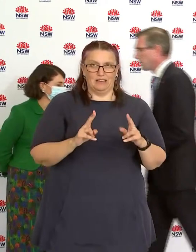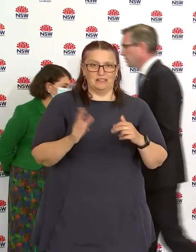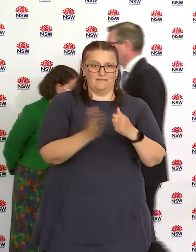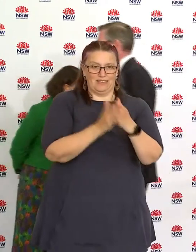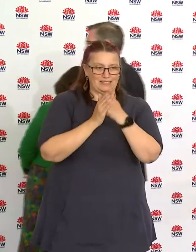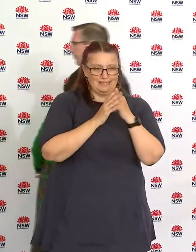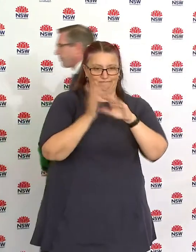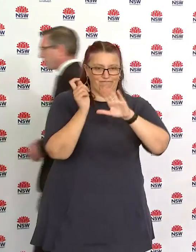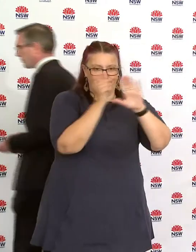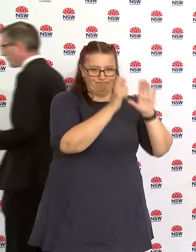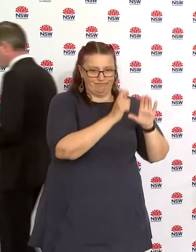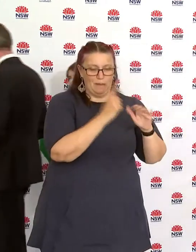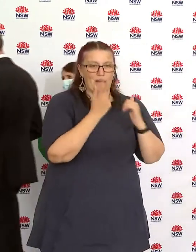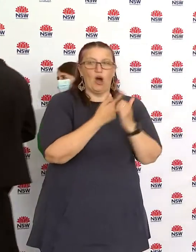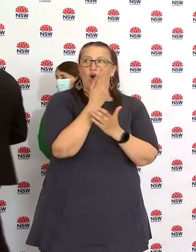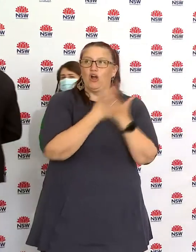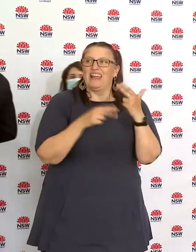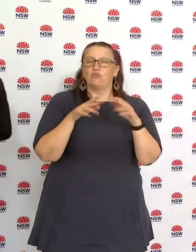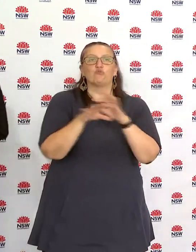so the